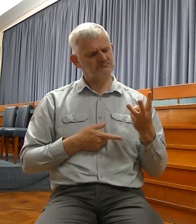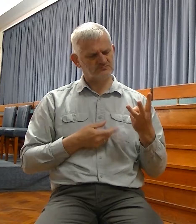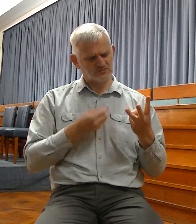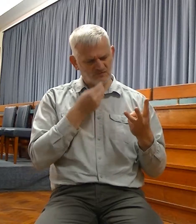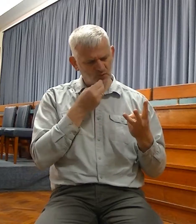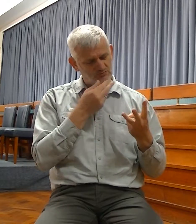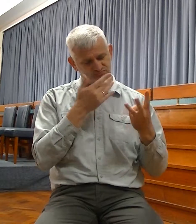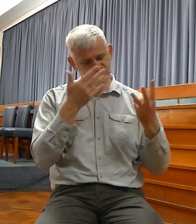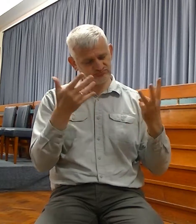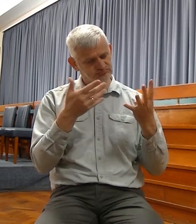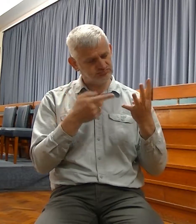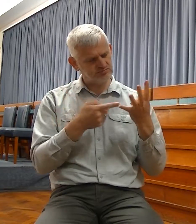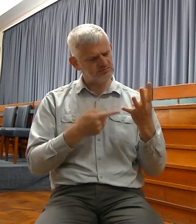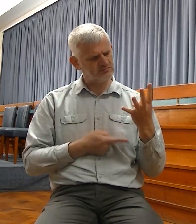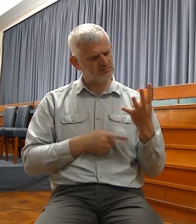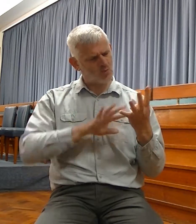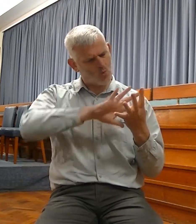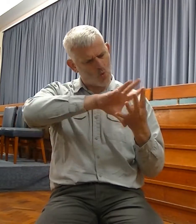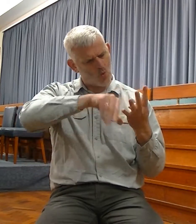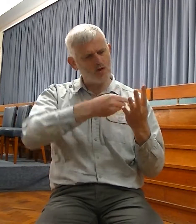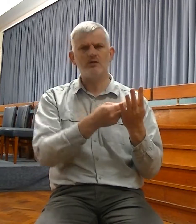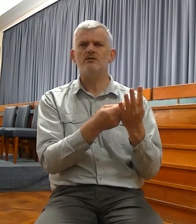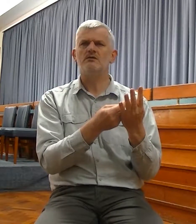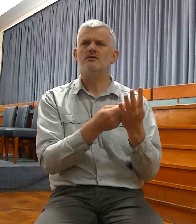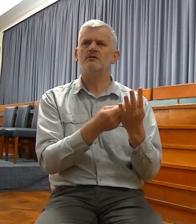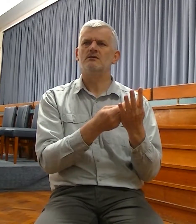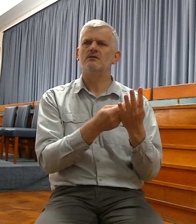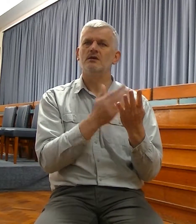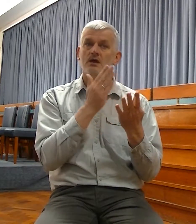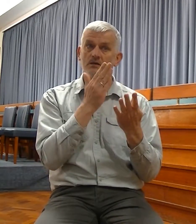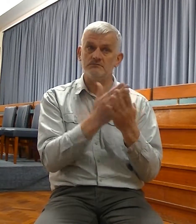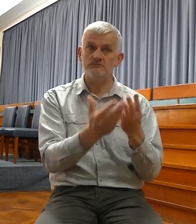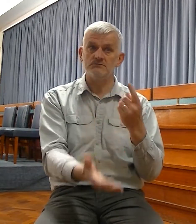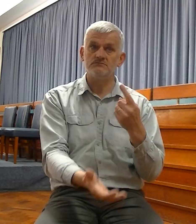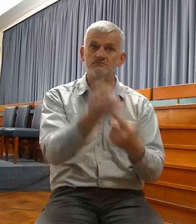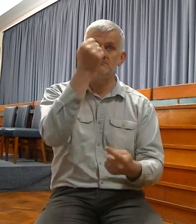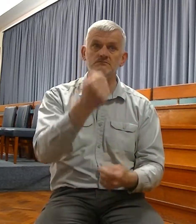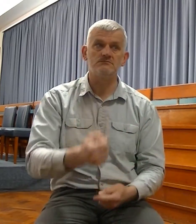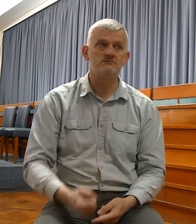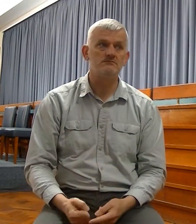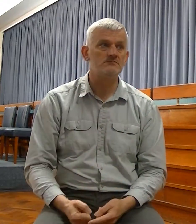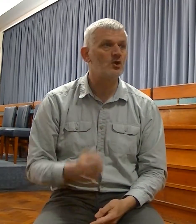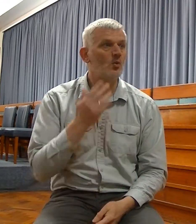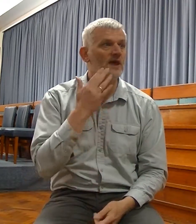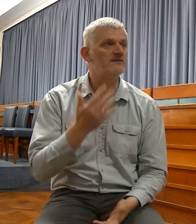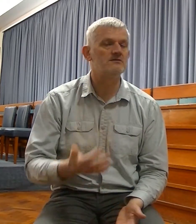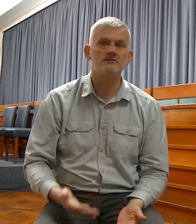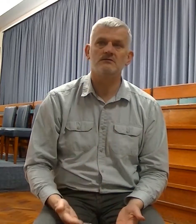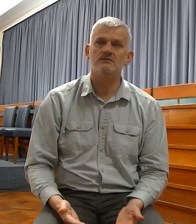provision. Now, all those things were certainly not fulfilled when the captives